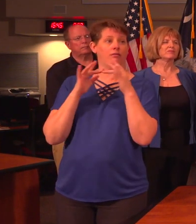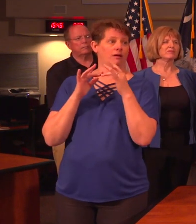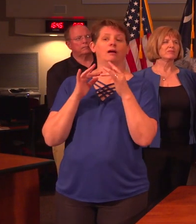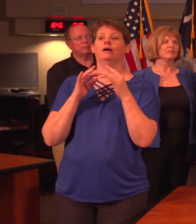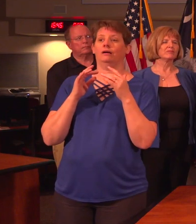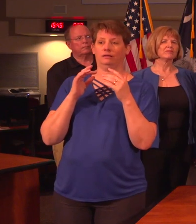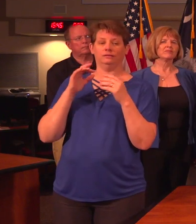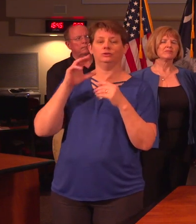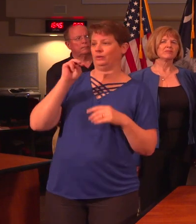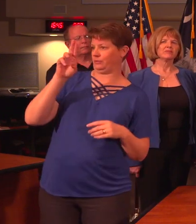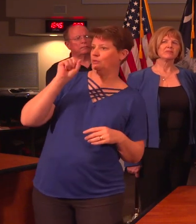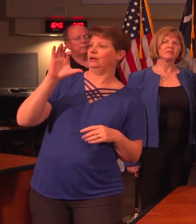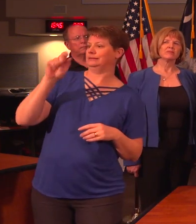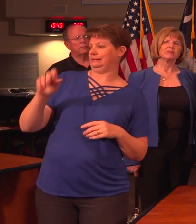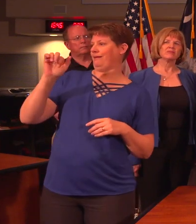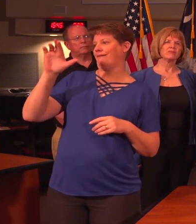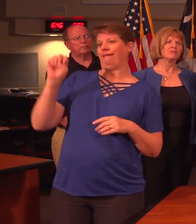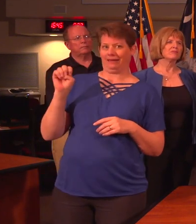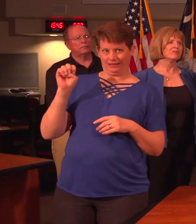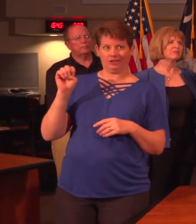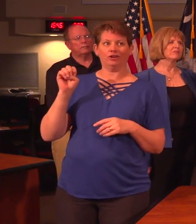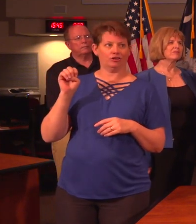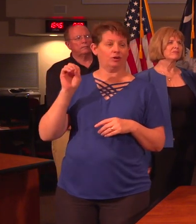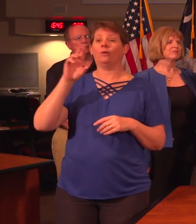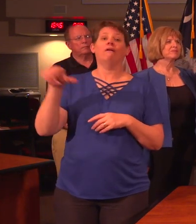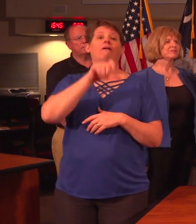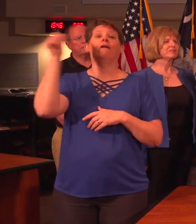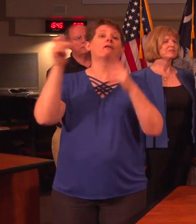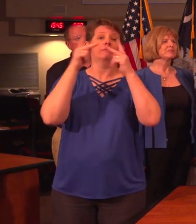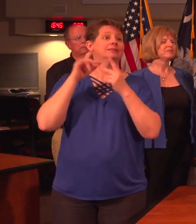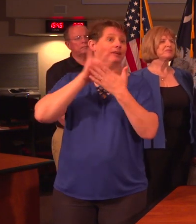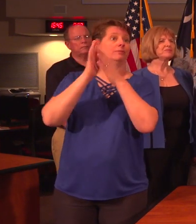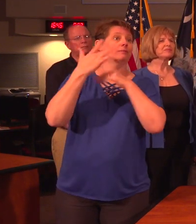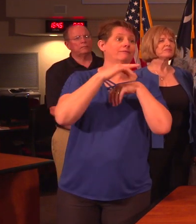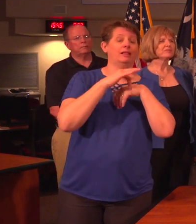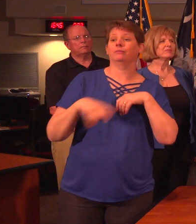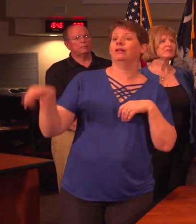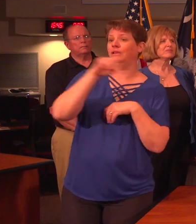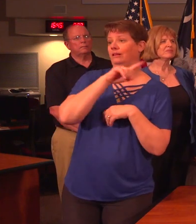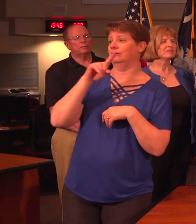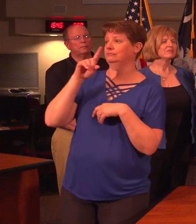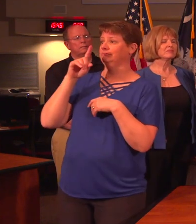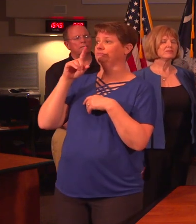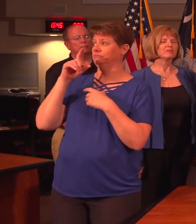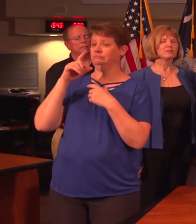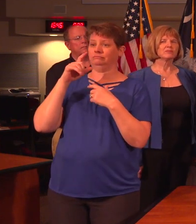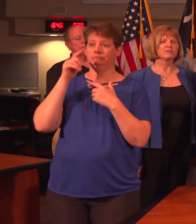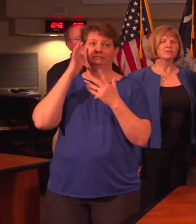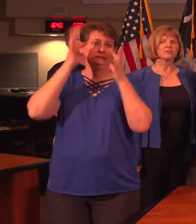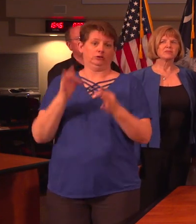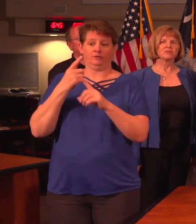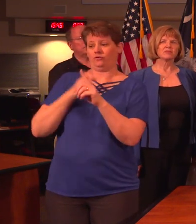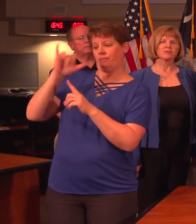to musc.care or others that are becoming available and determine what the next